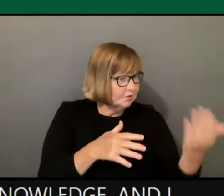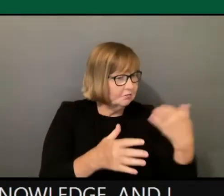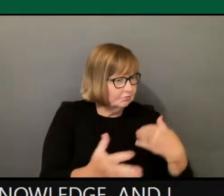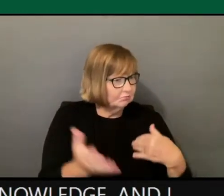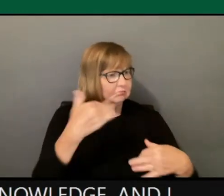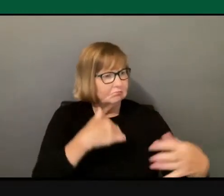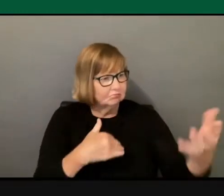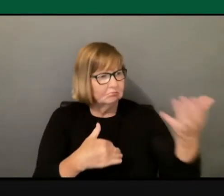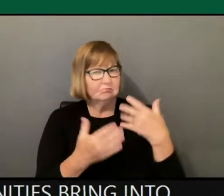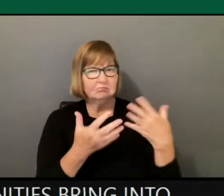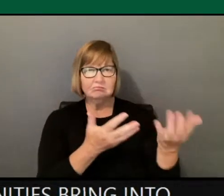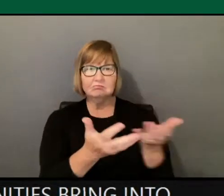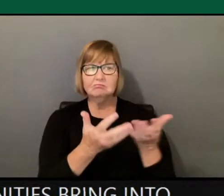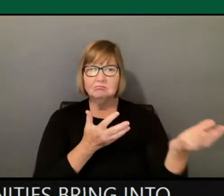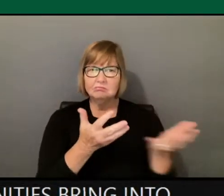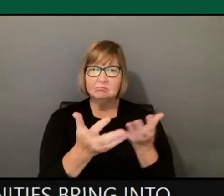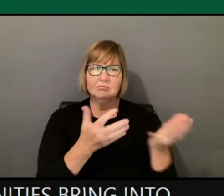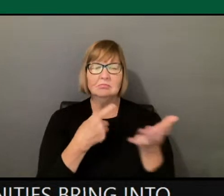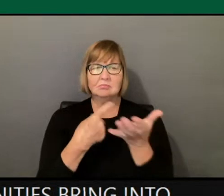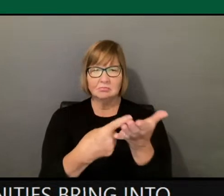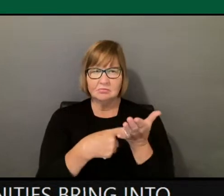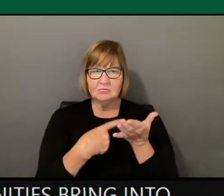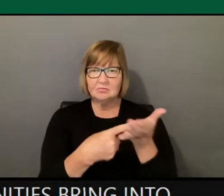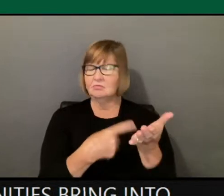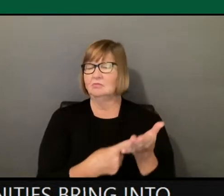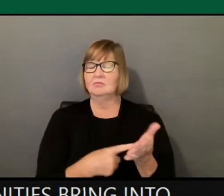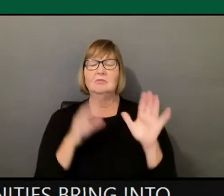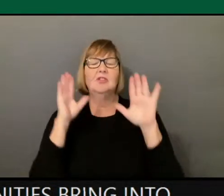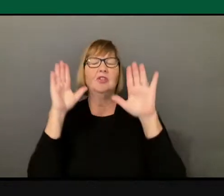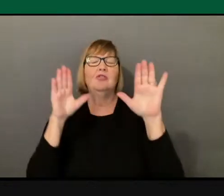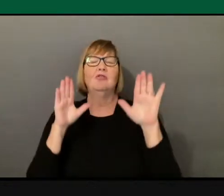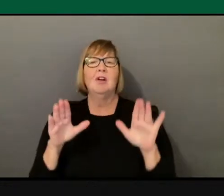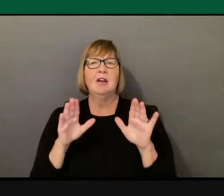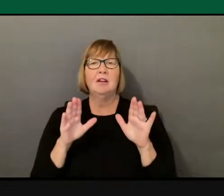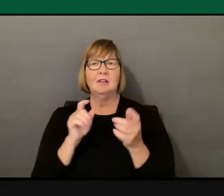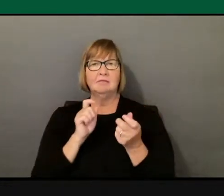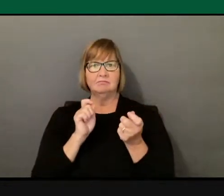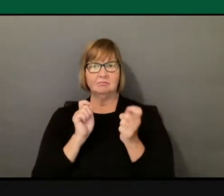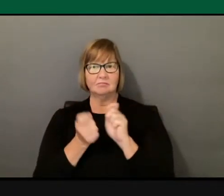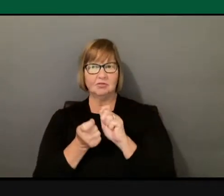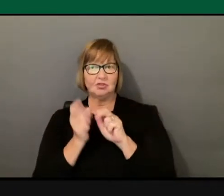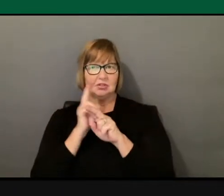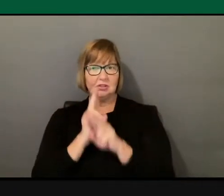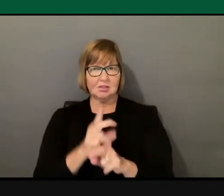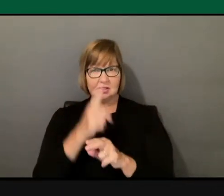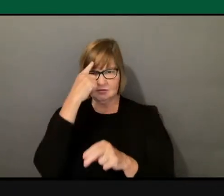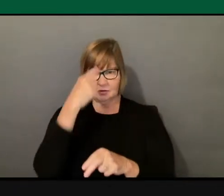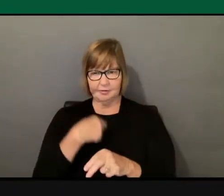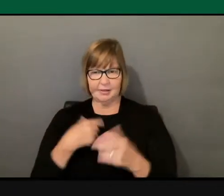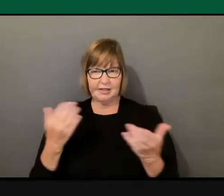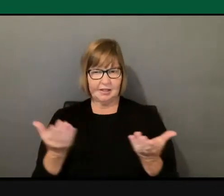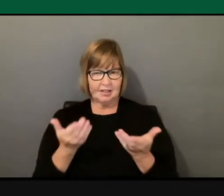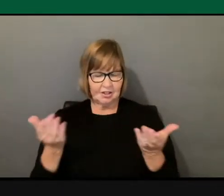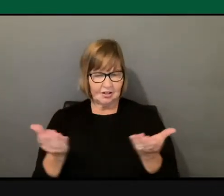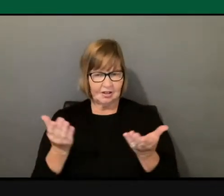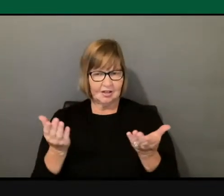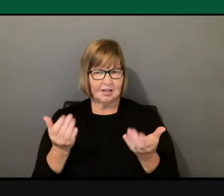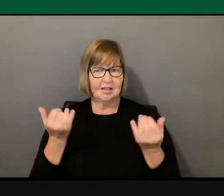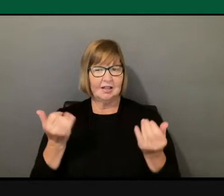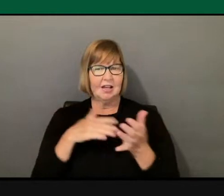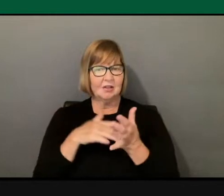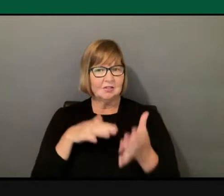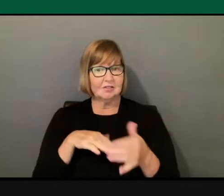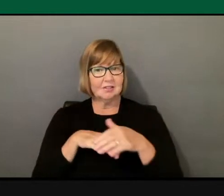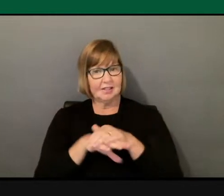a great adjustment for me here because now the students that come into my